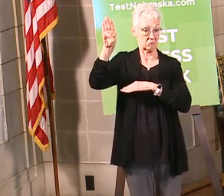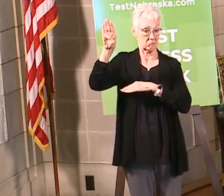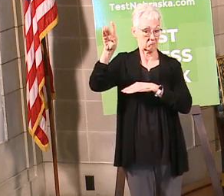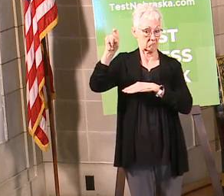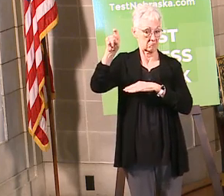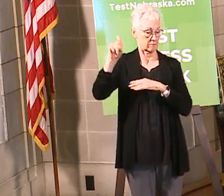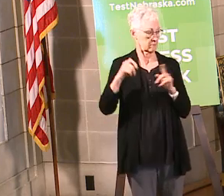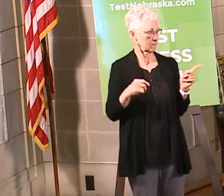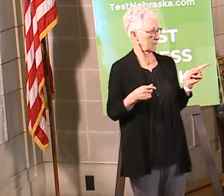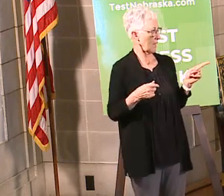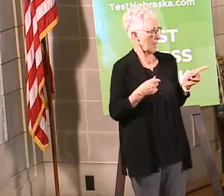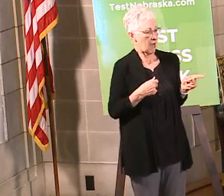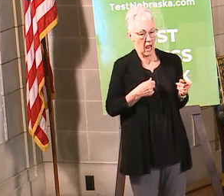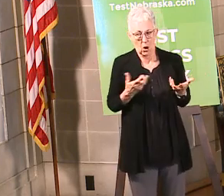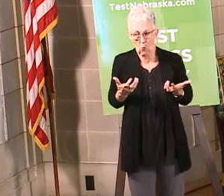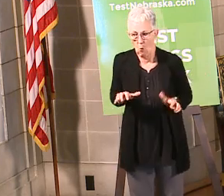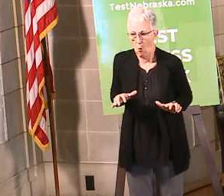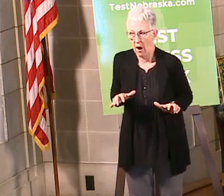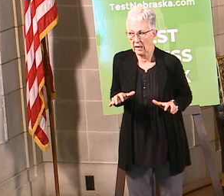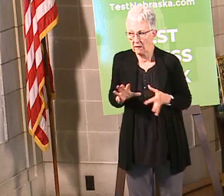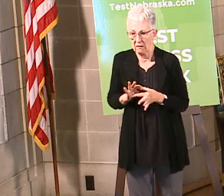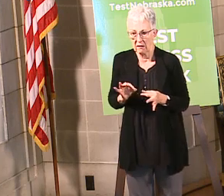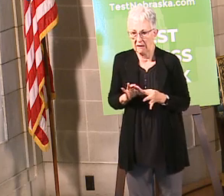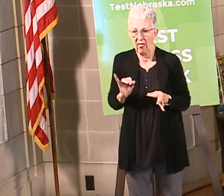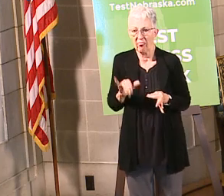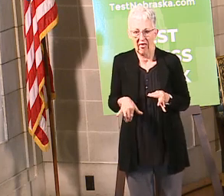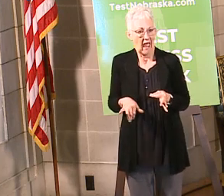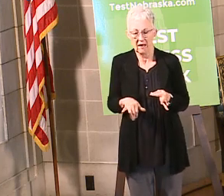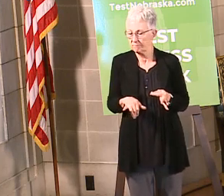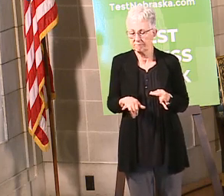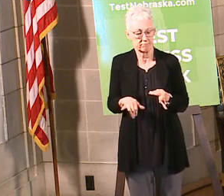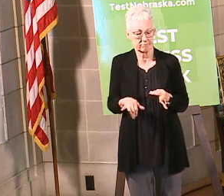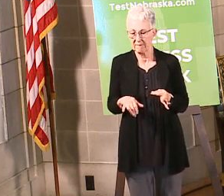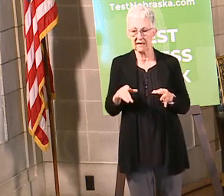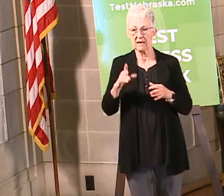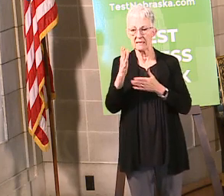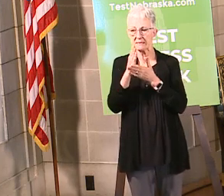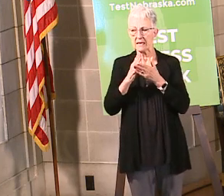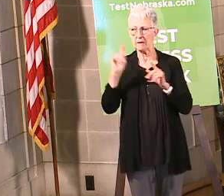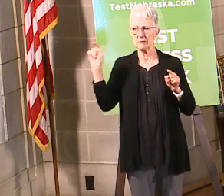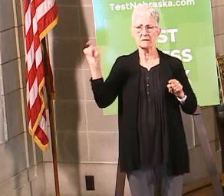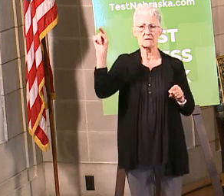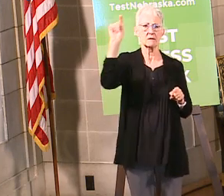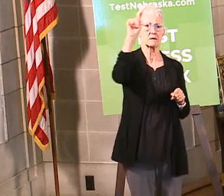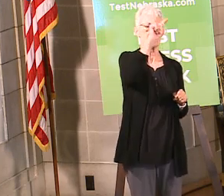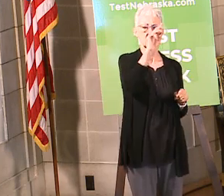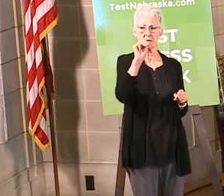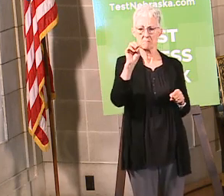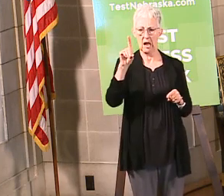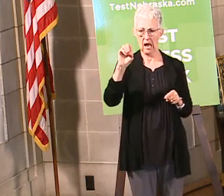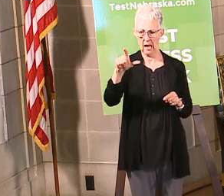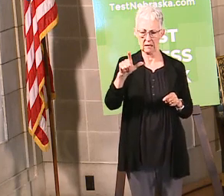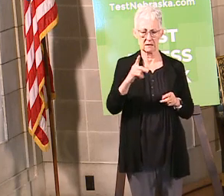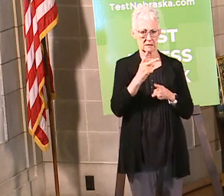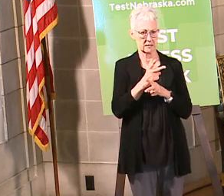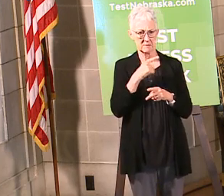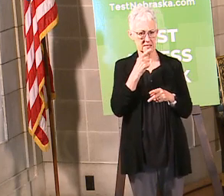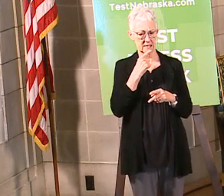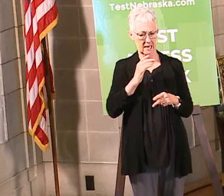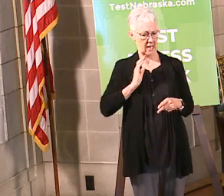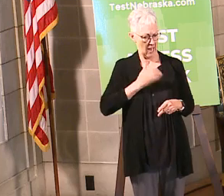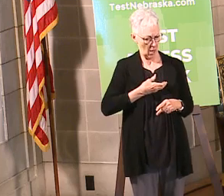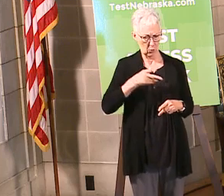that because I see all the models say that we keep pushing our peak back, but as the governor keeps mentioning,